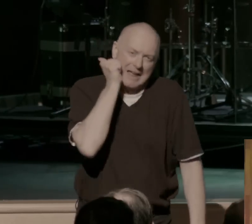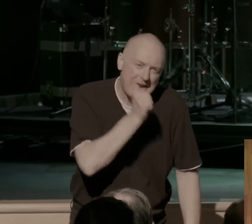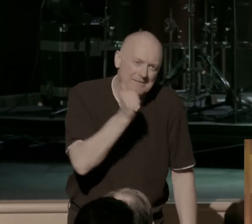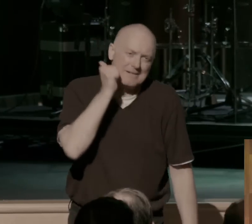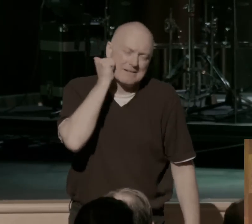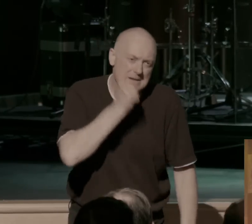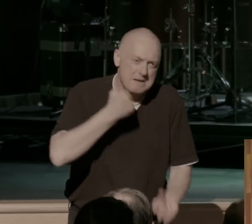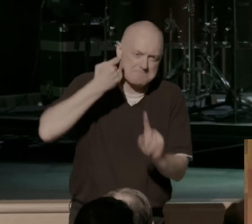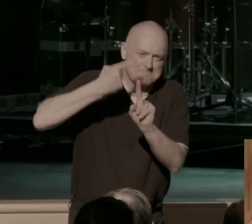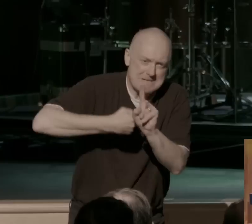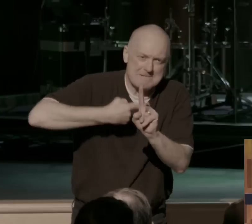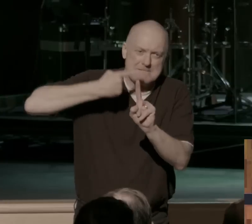gospel every day.